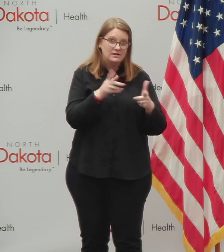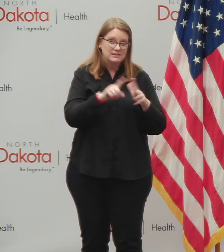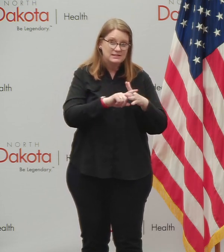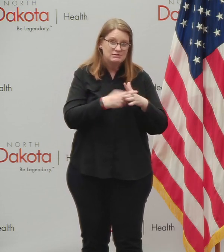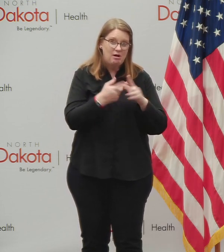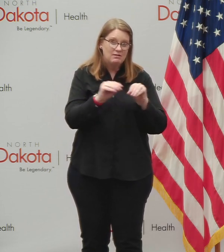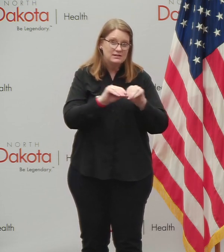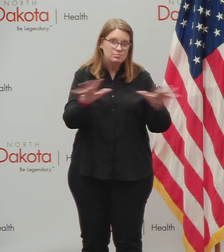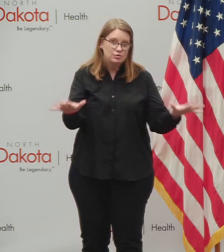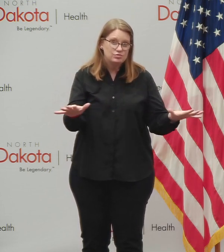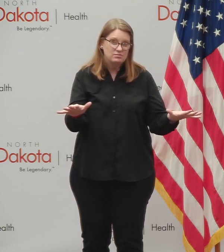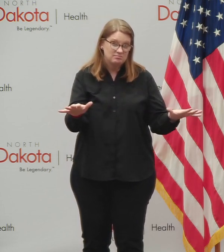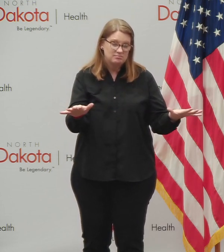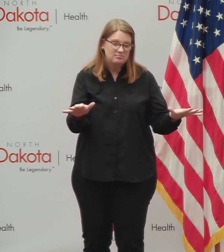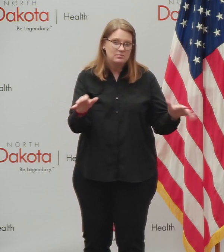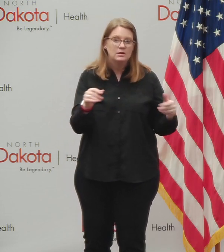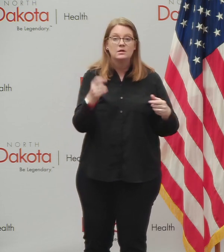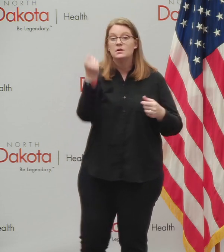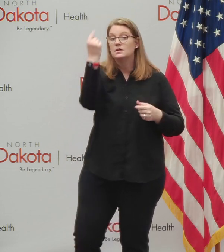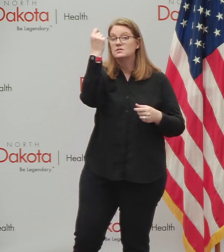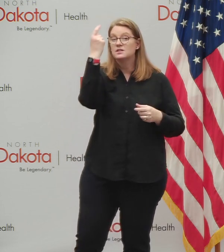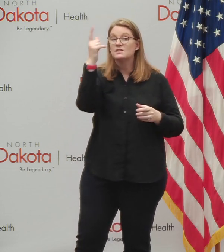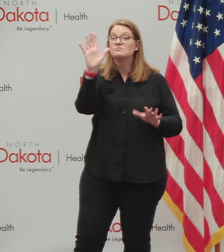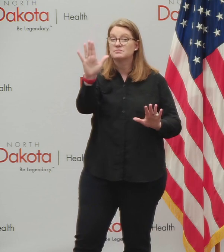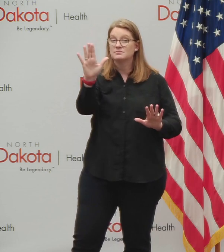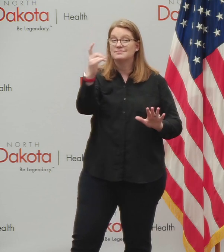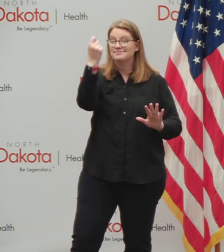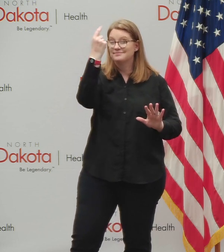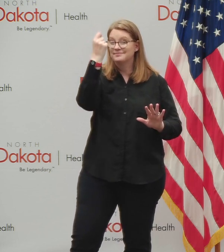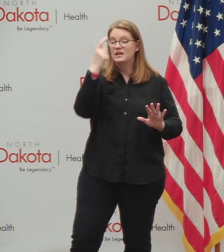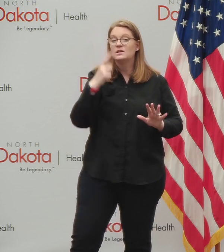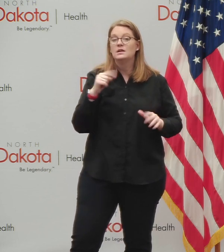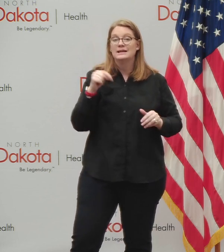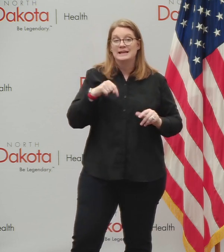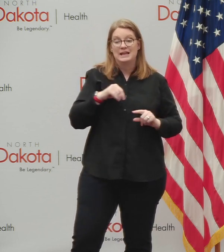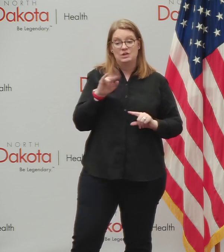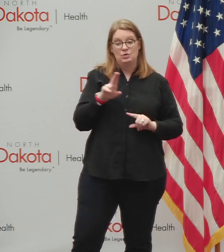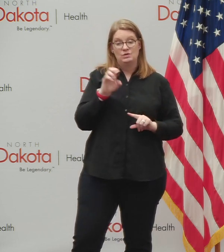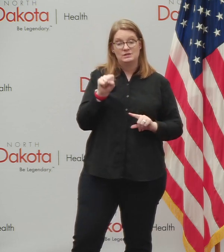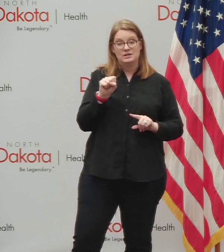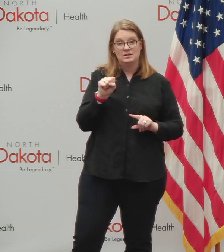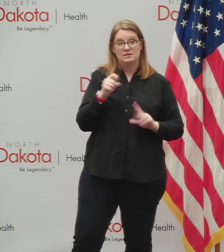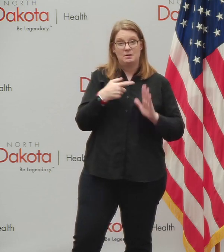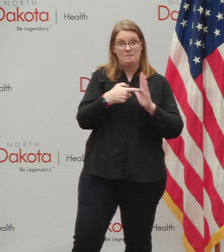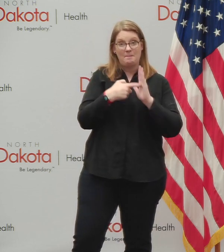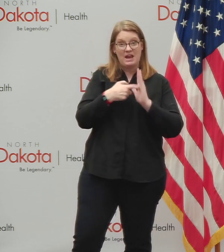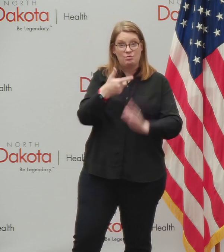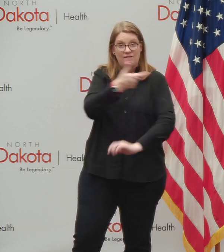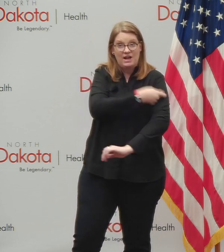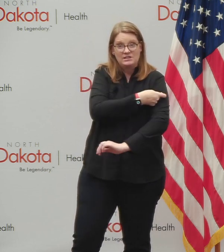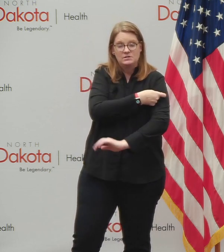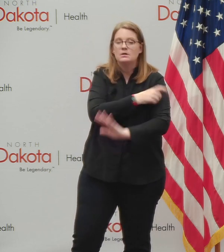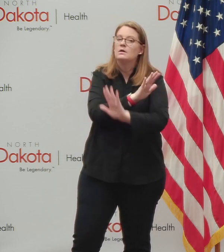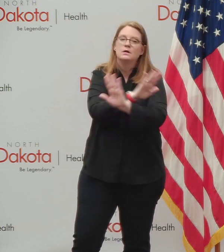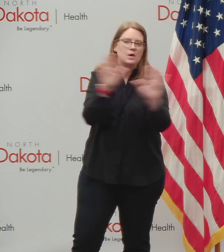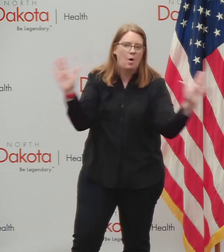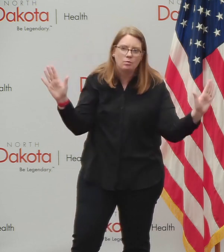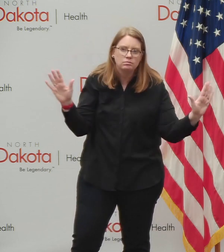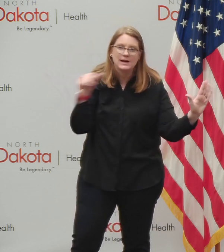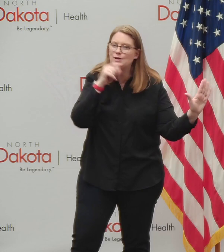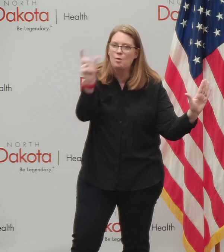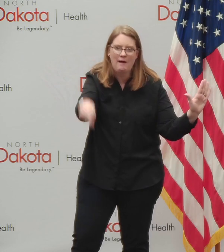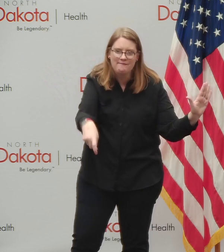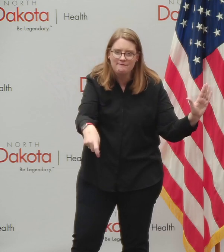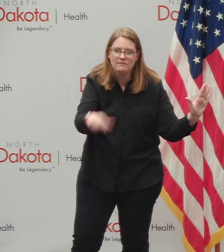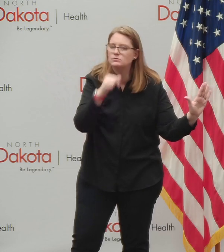And again, uh, to be clear, uh, in the United States, there's no such thing as mandatory vaccinations in the United States. Uh,